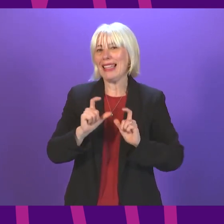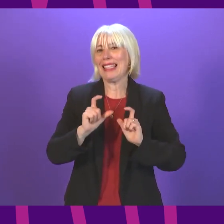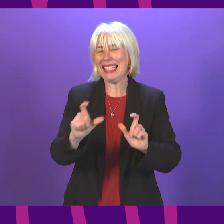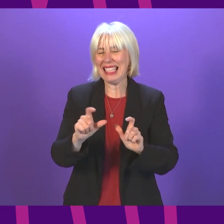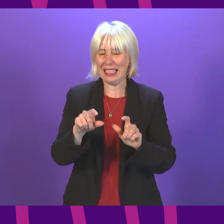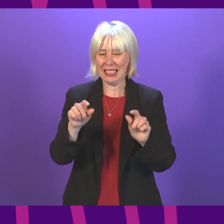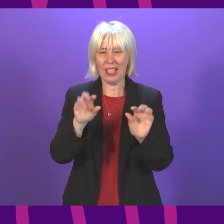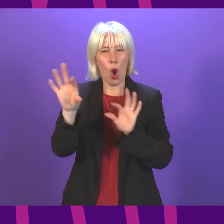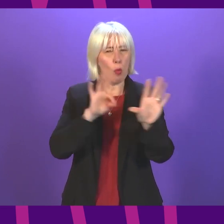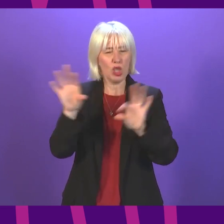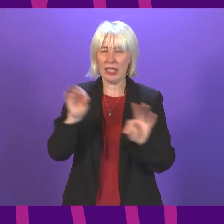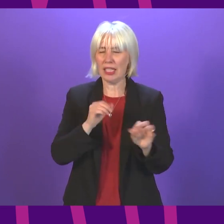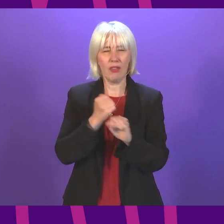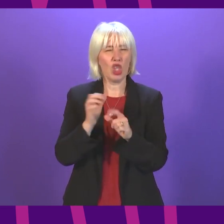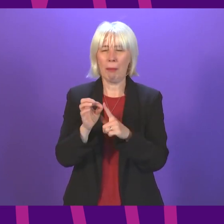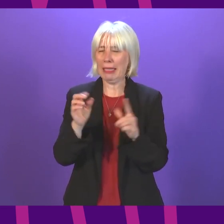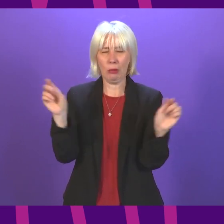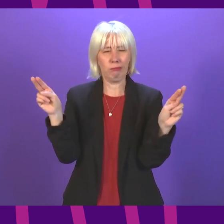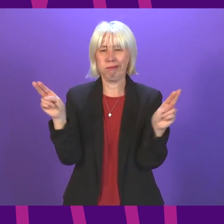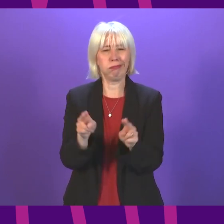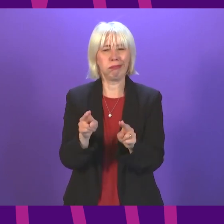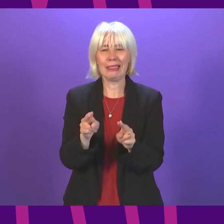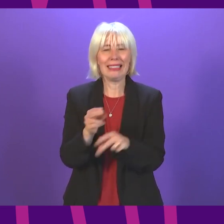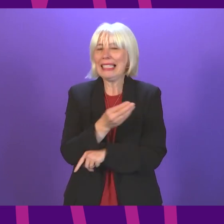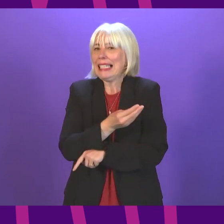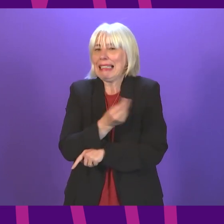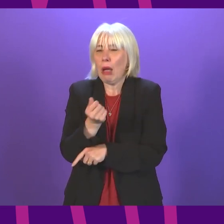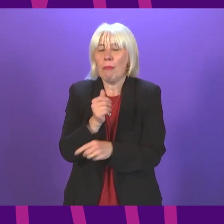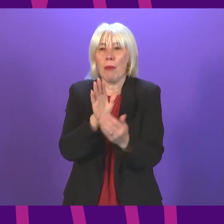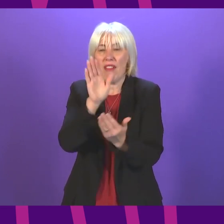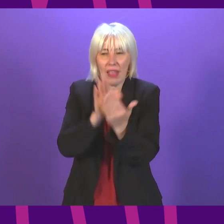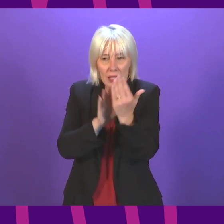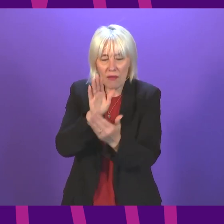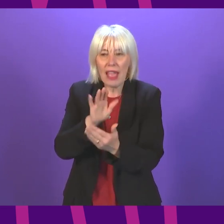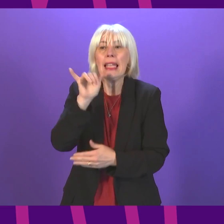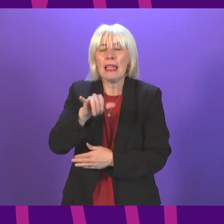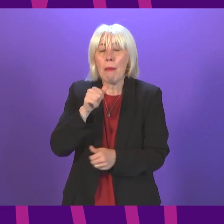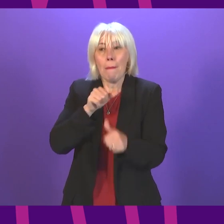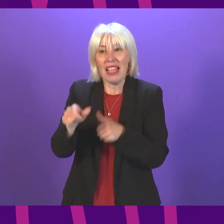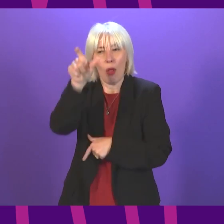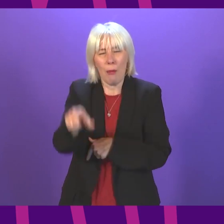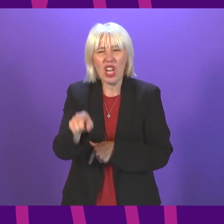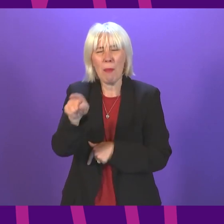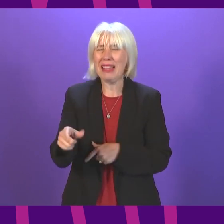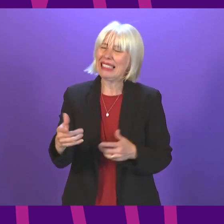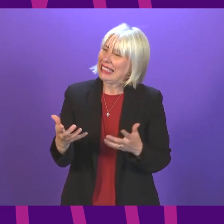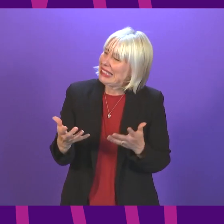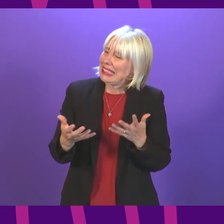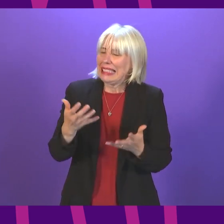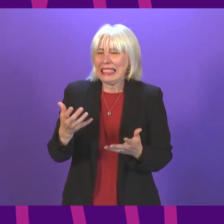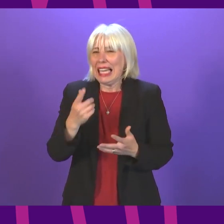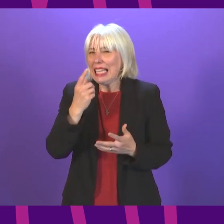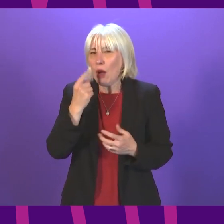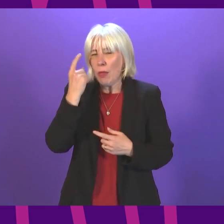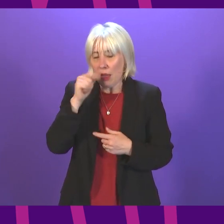options for GPs to see some patients in person, even though that might be the best thing for them. Would you look again at